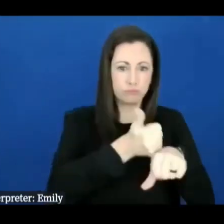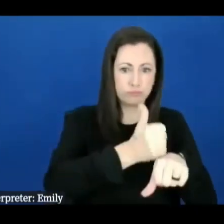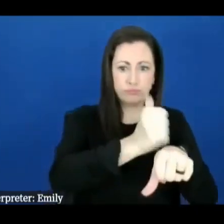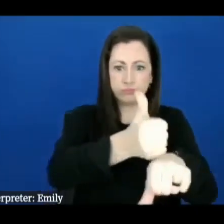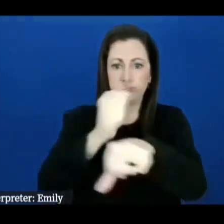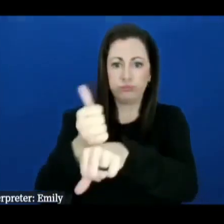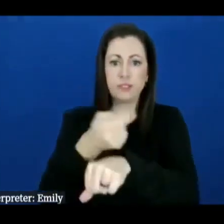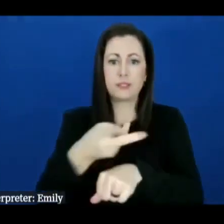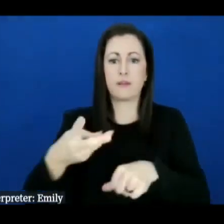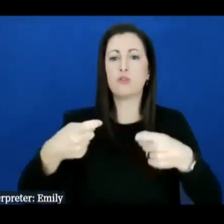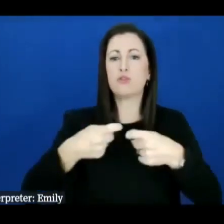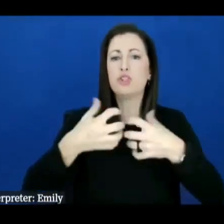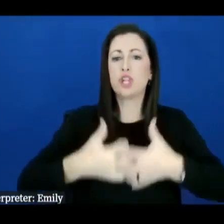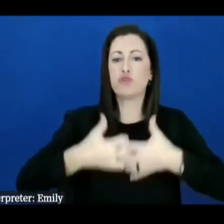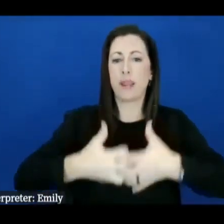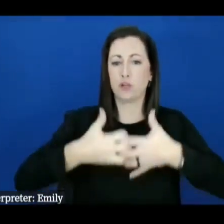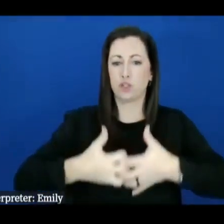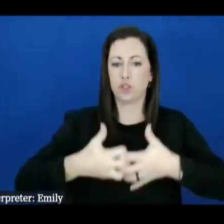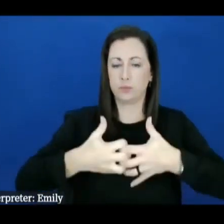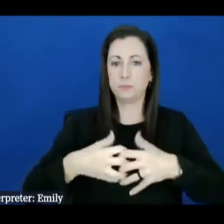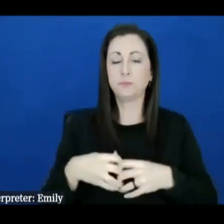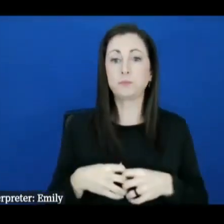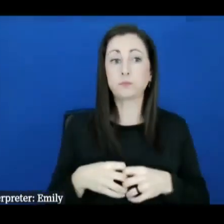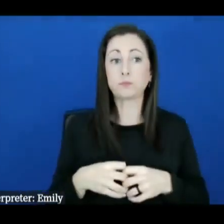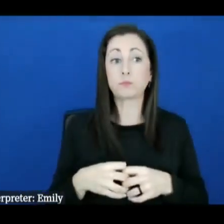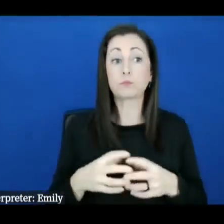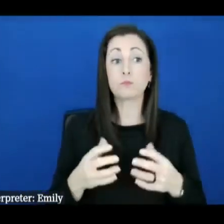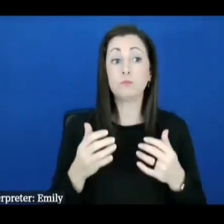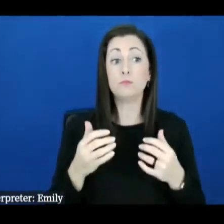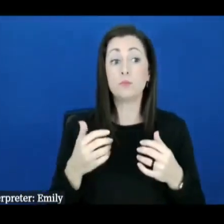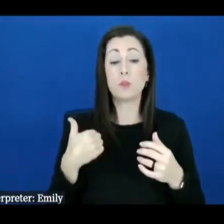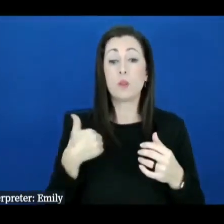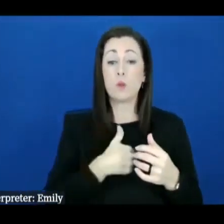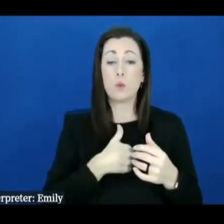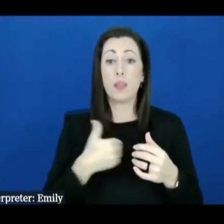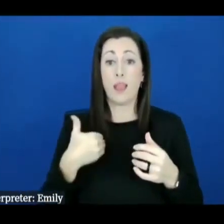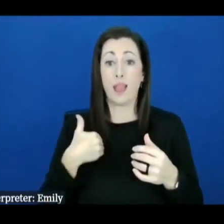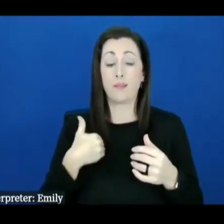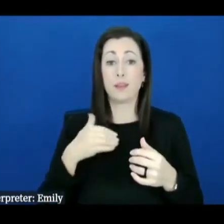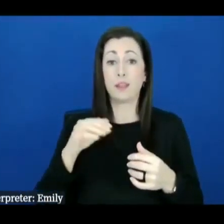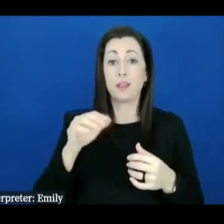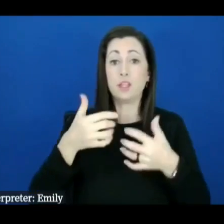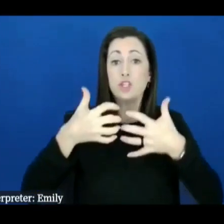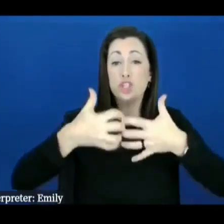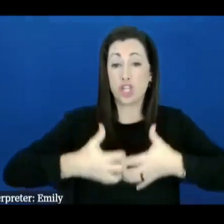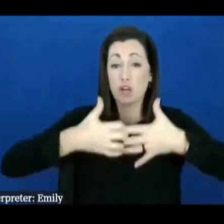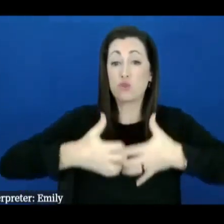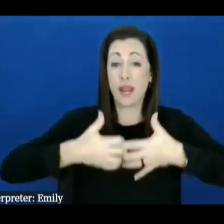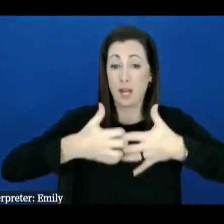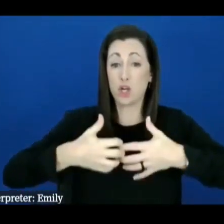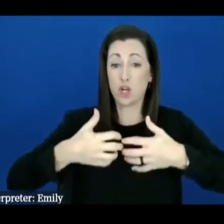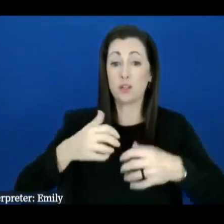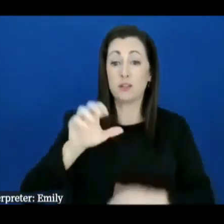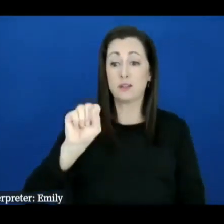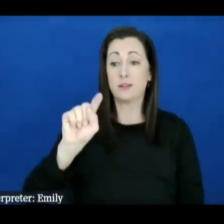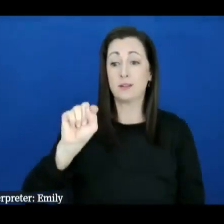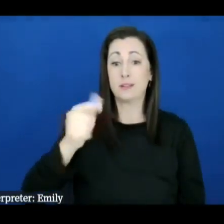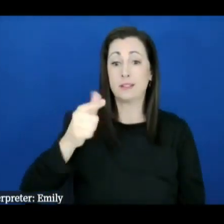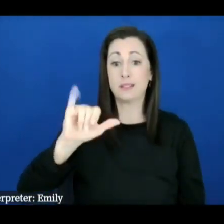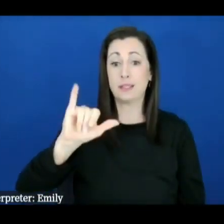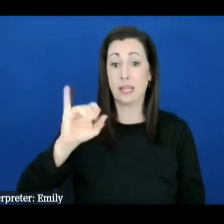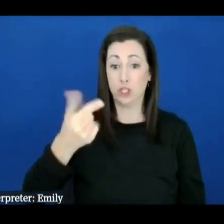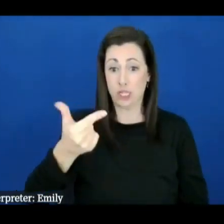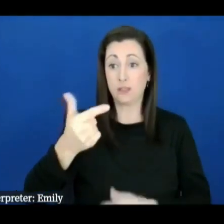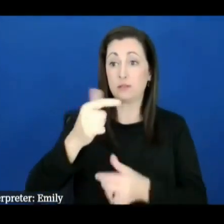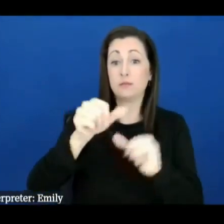fact the team is so right now they were staged that we call a generator staging base which was stationed in Charlotte North Carolina we ended